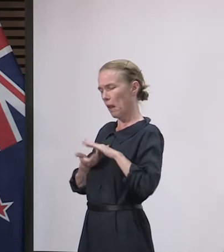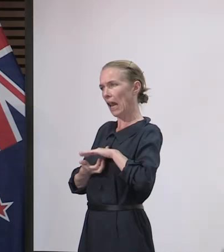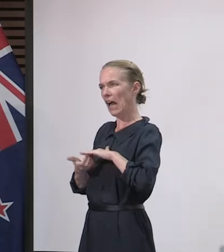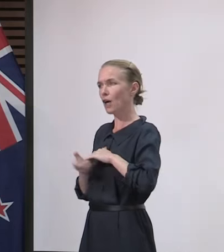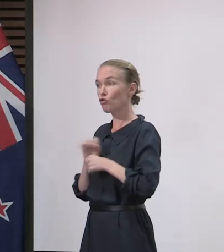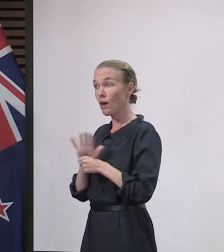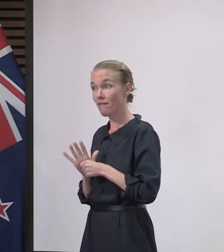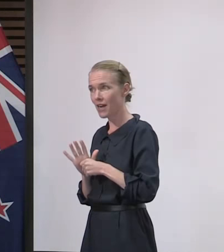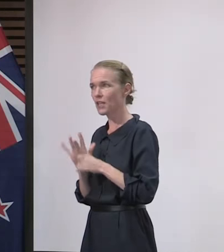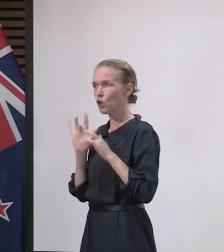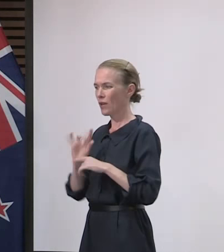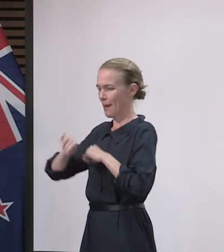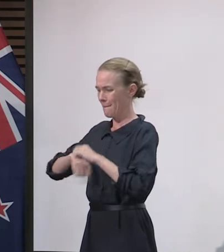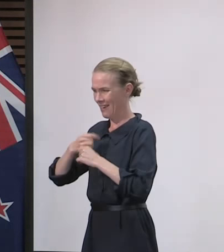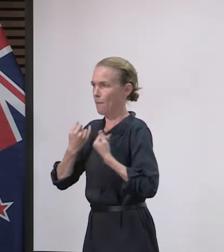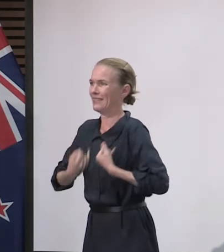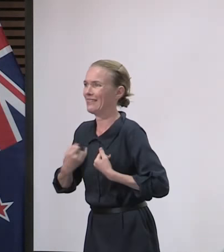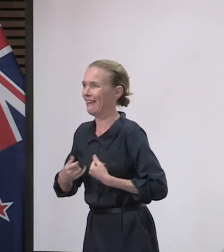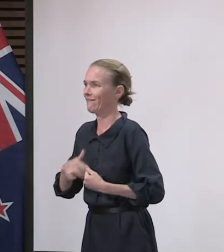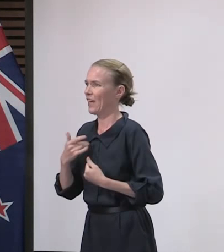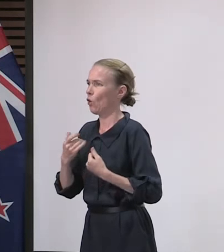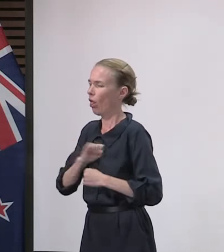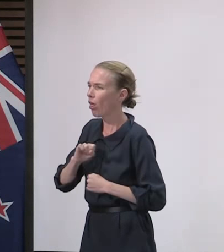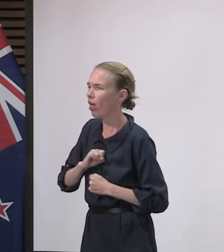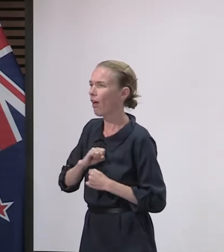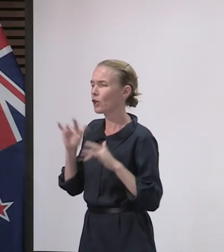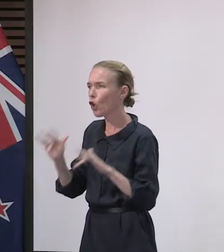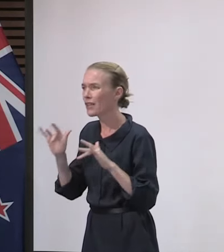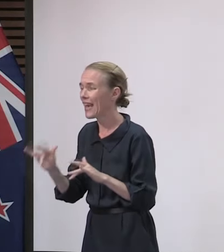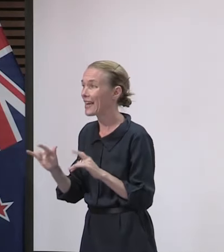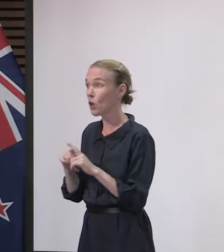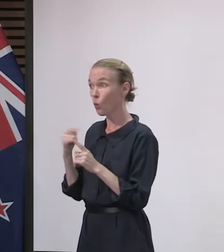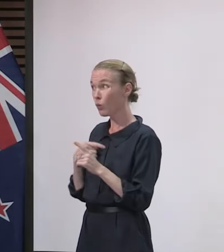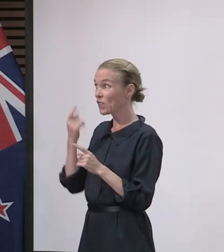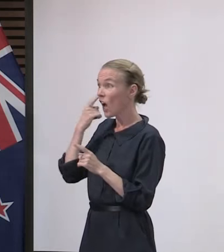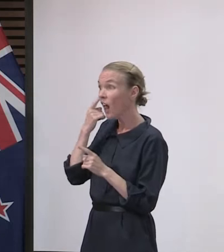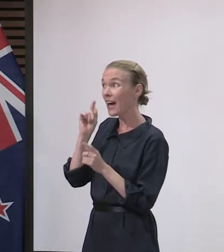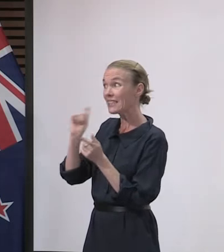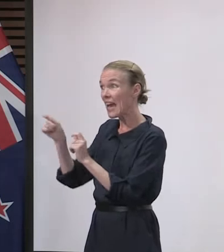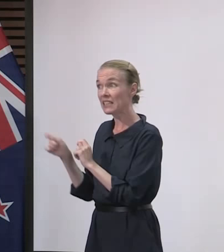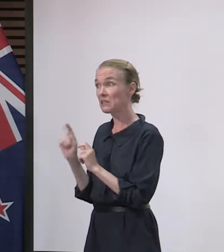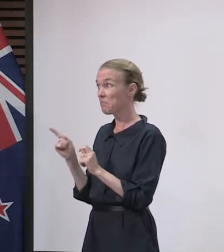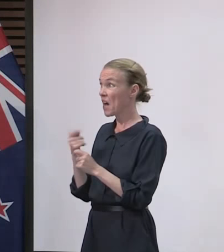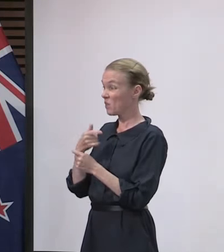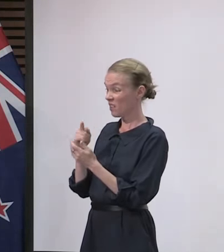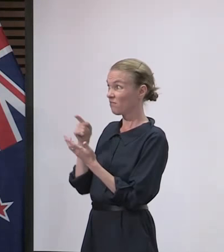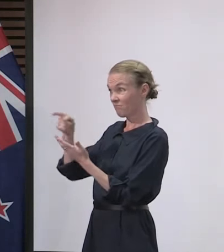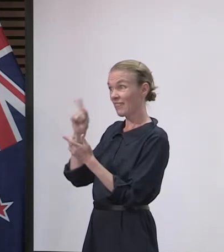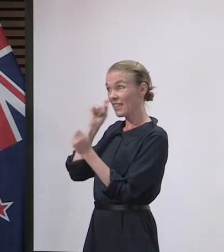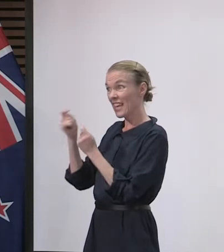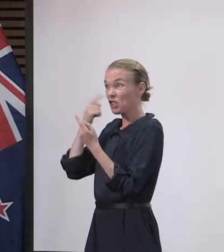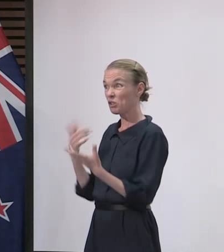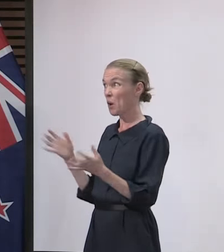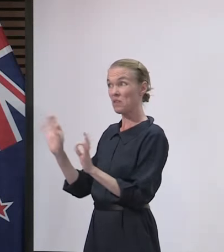and still have residual virus. We haven't found any of late, as you know. So different from that, this will be particularly